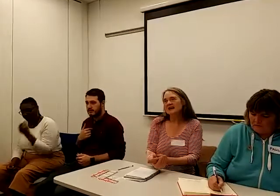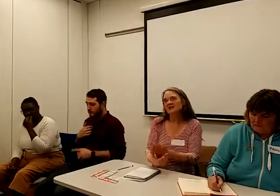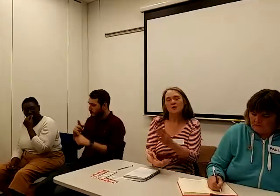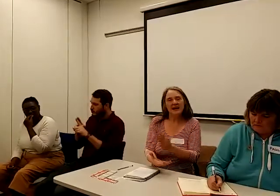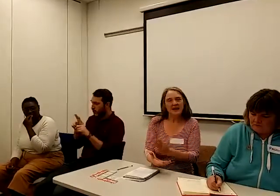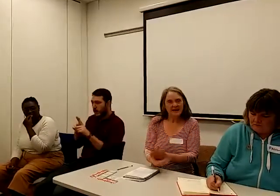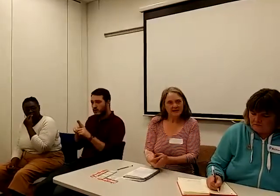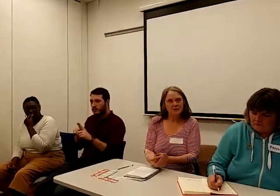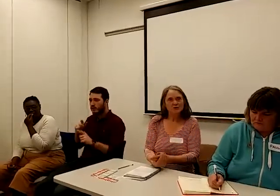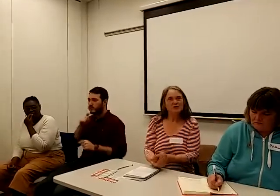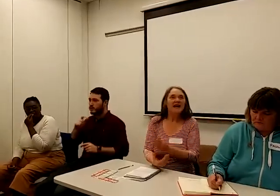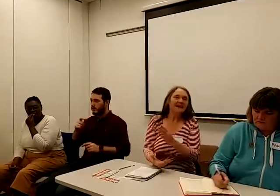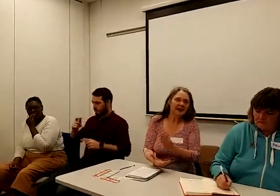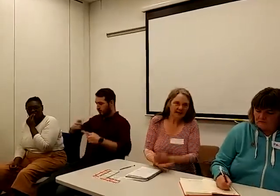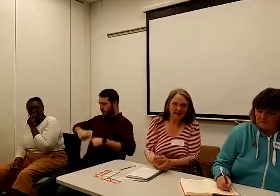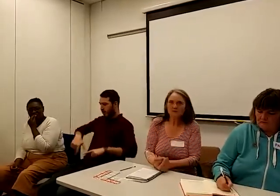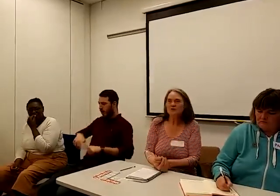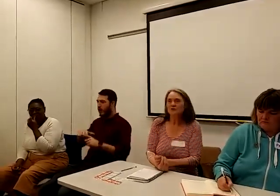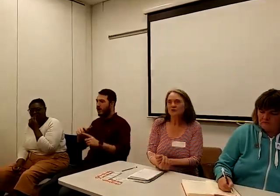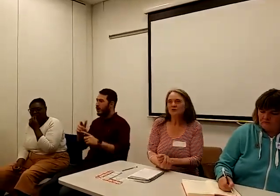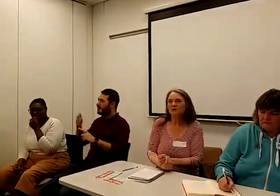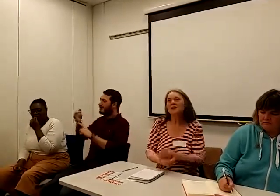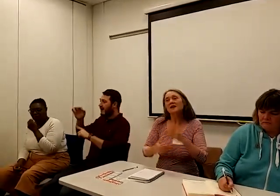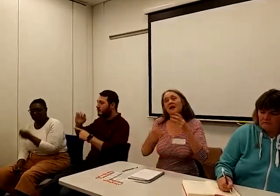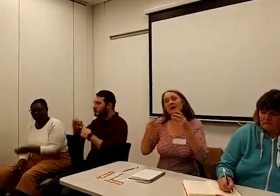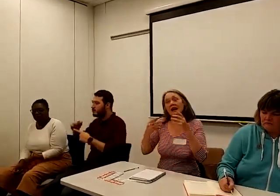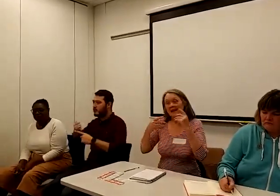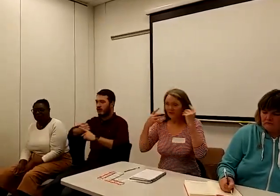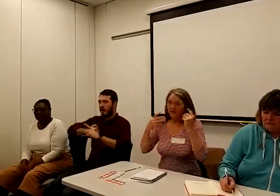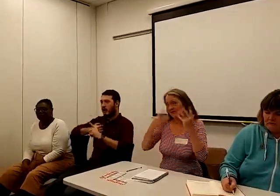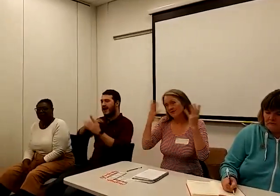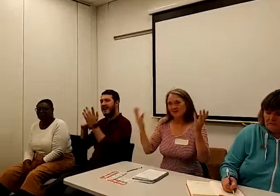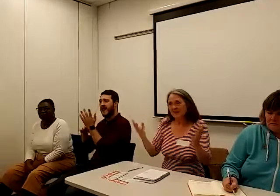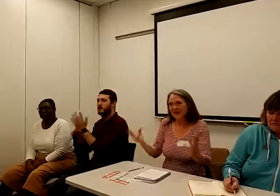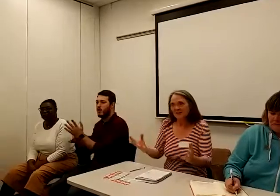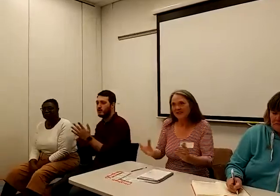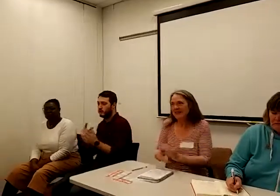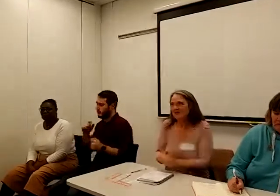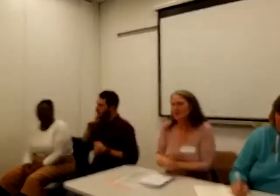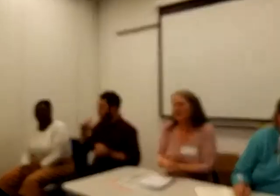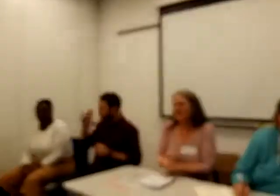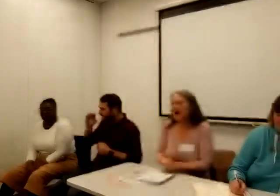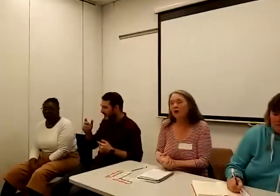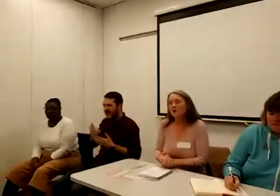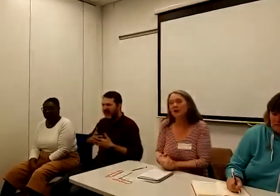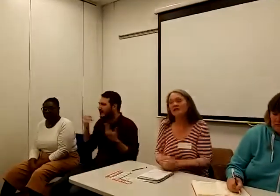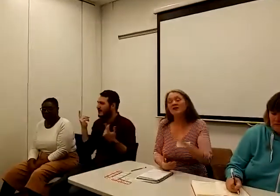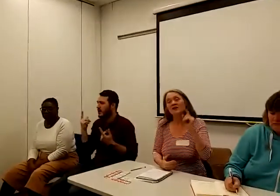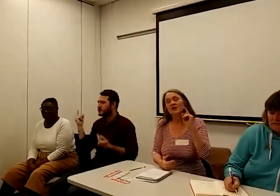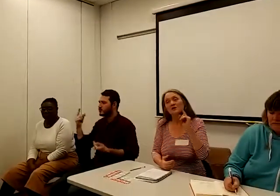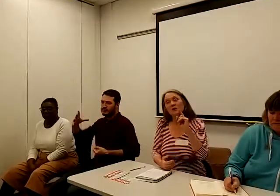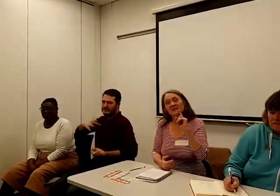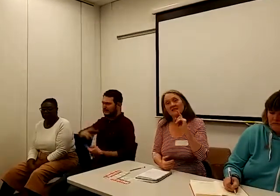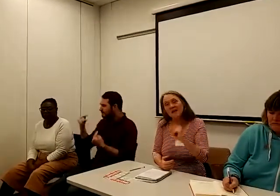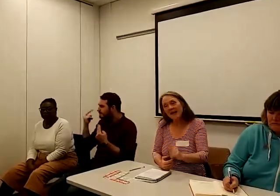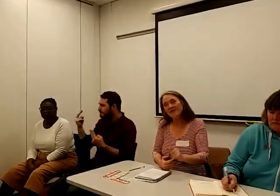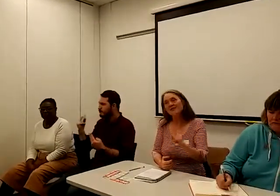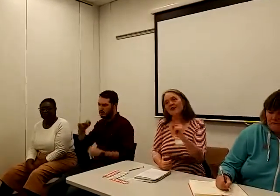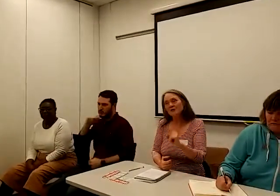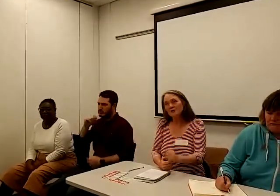say to our landlords and our councils and anybody else we can get hold of, we demand that